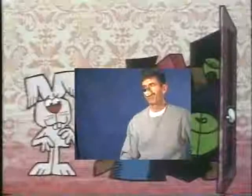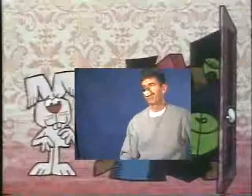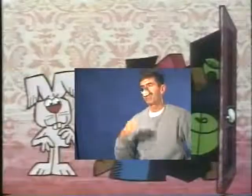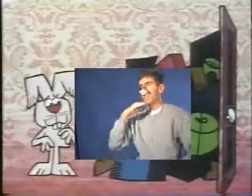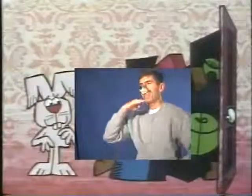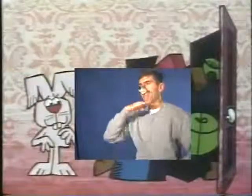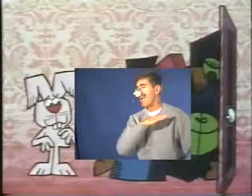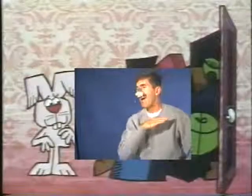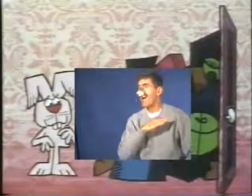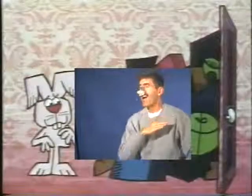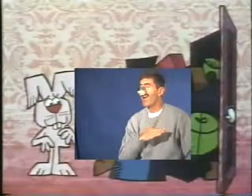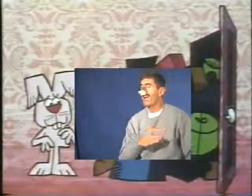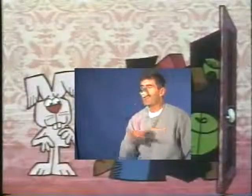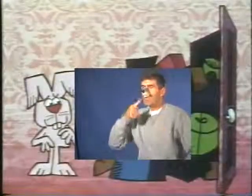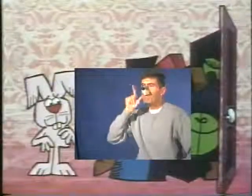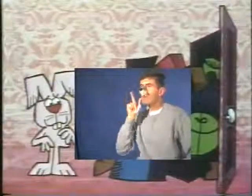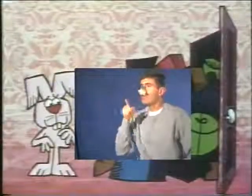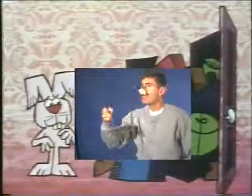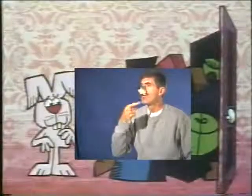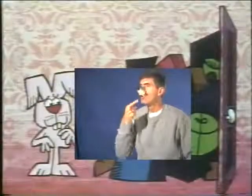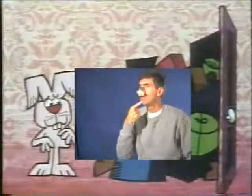You lied. You said you'd looked and there was nothing inside.